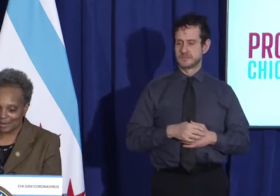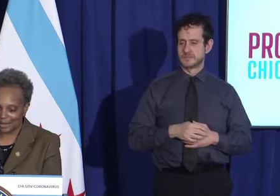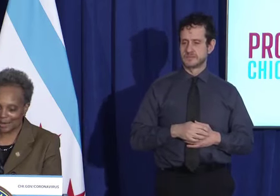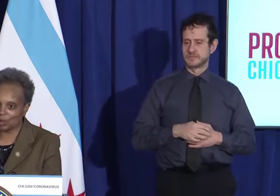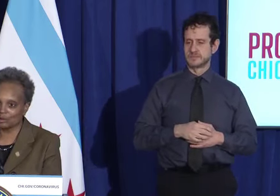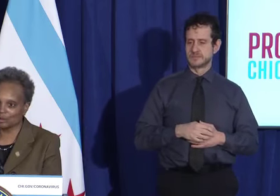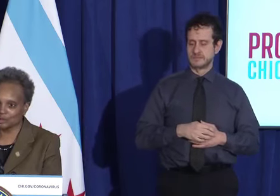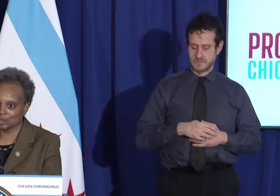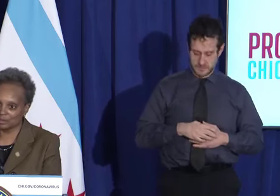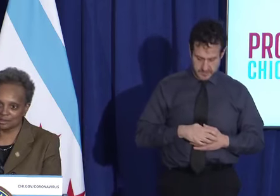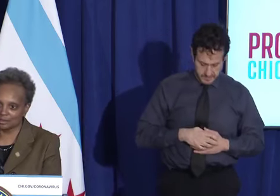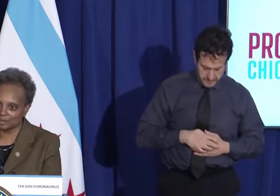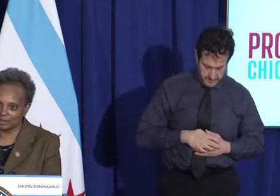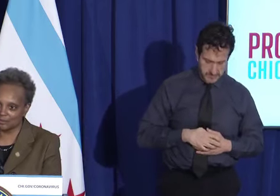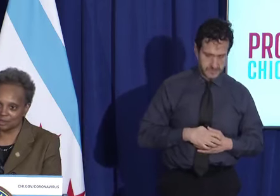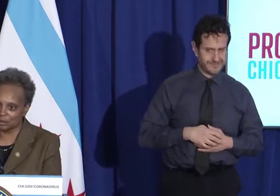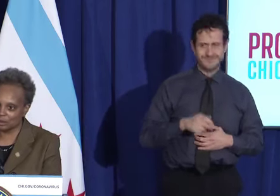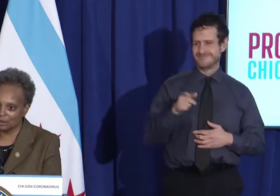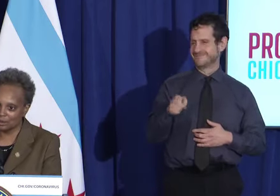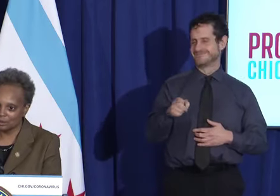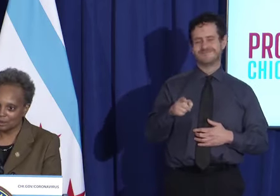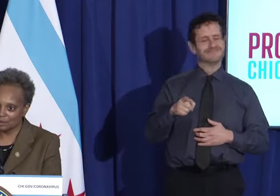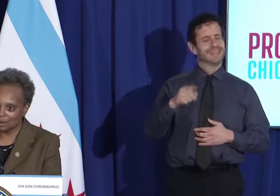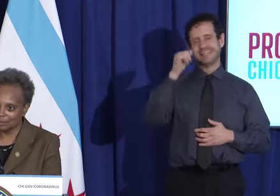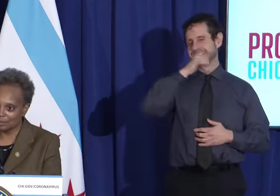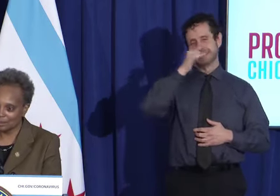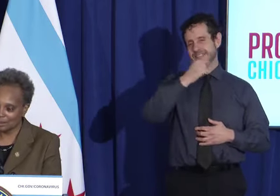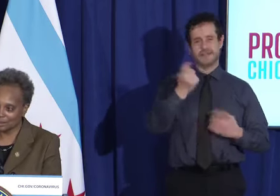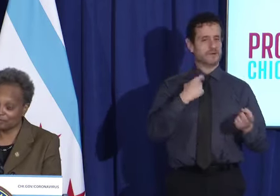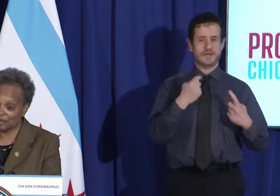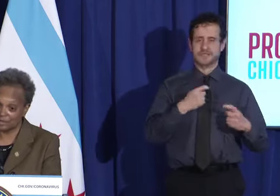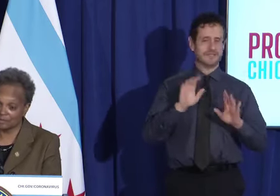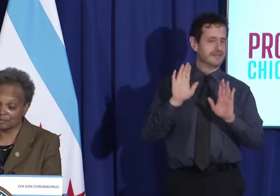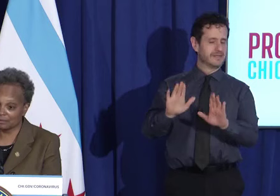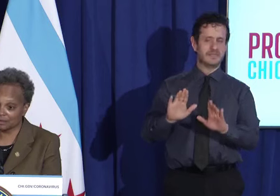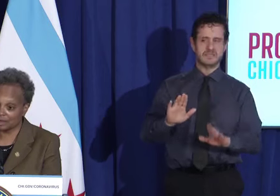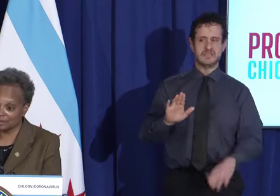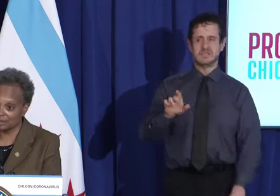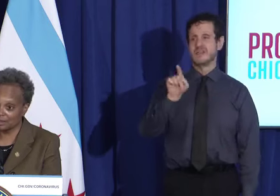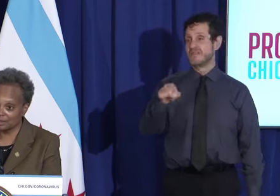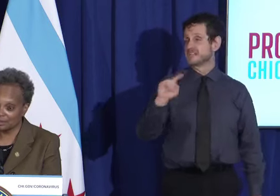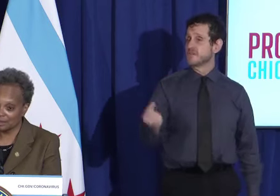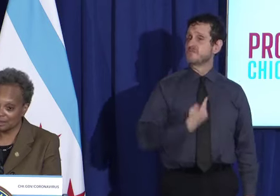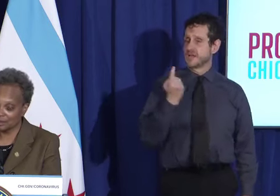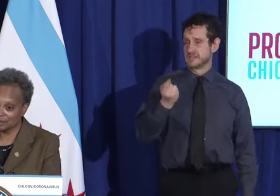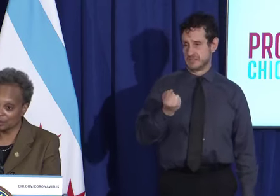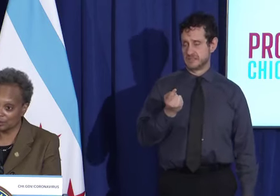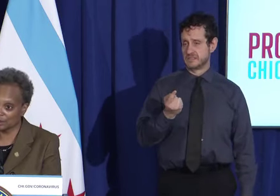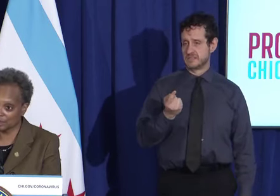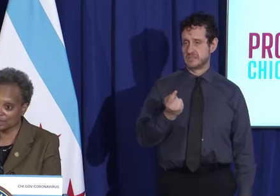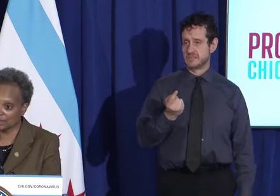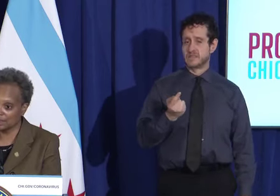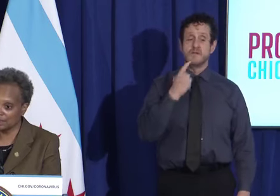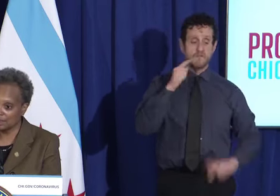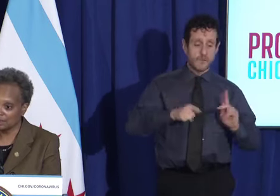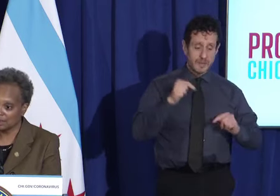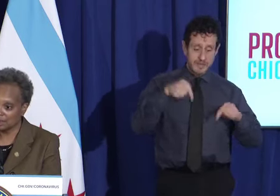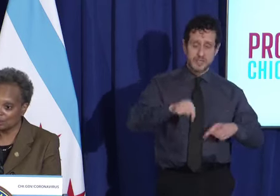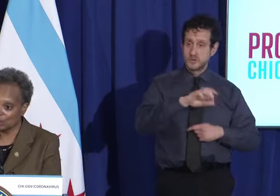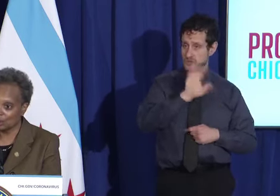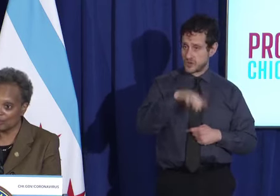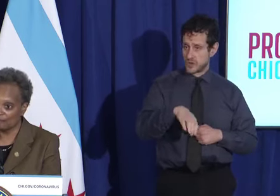I won't address the silliness of that tweet. It's offensive, frankly, to people in the city